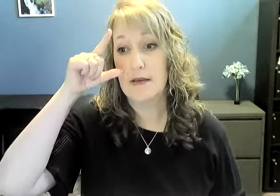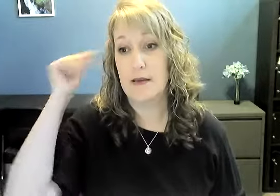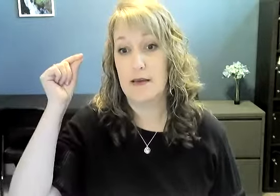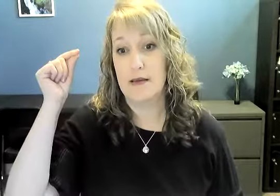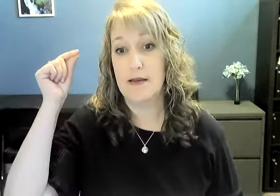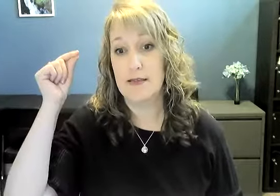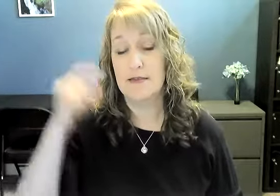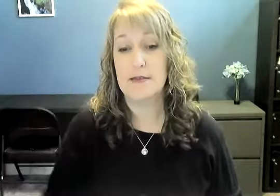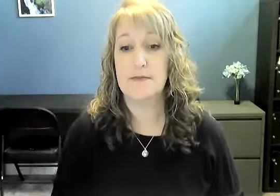Gallaudet.